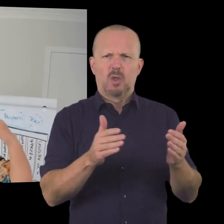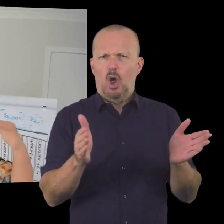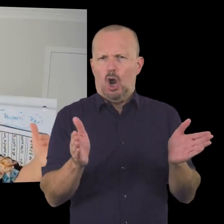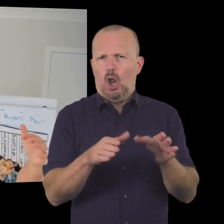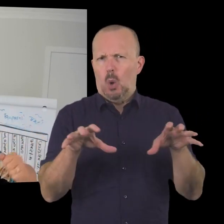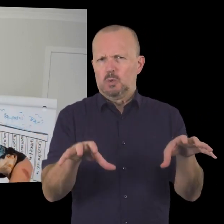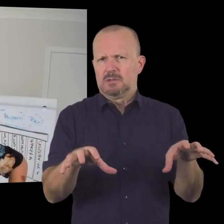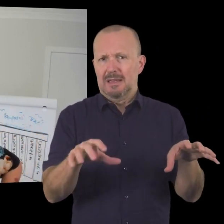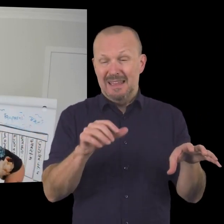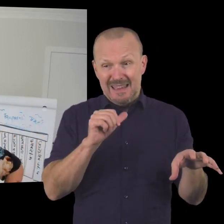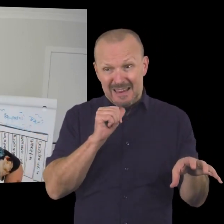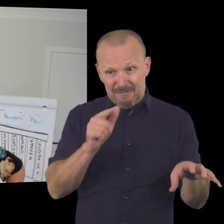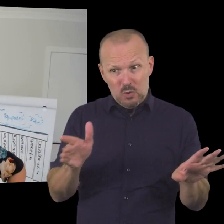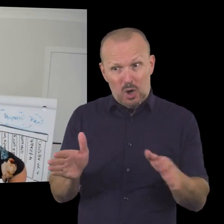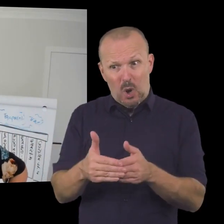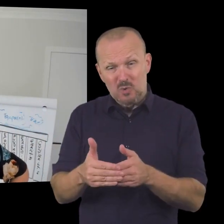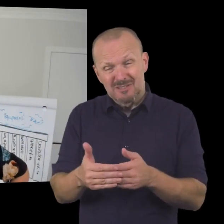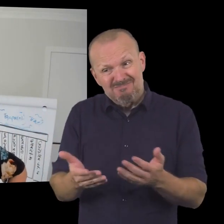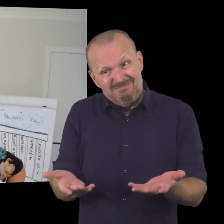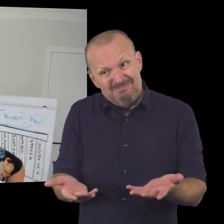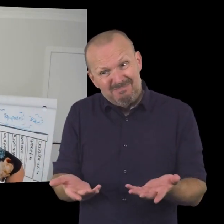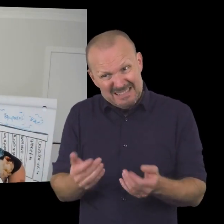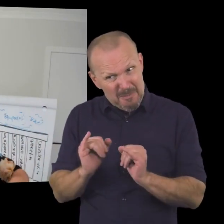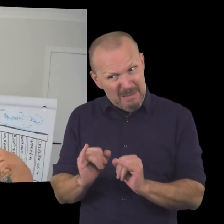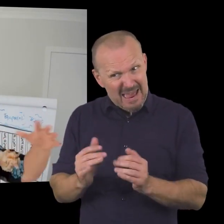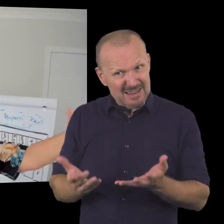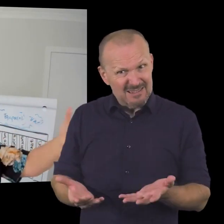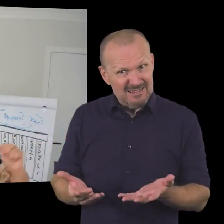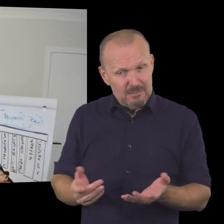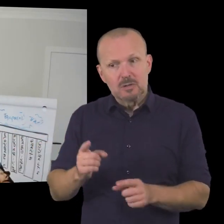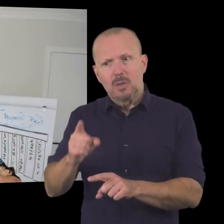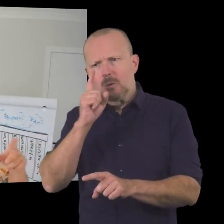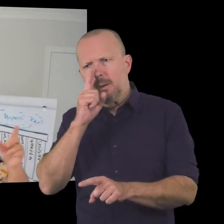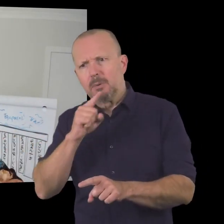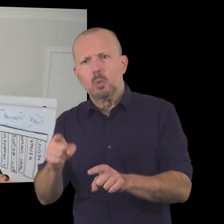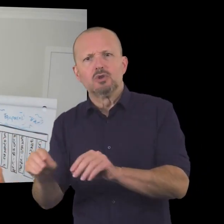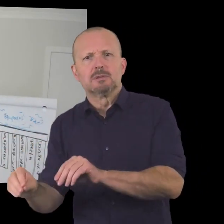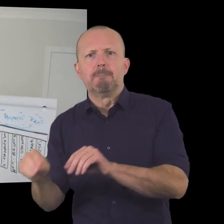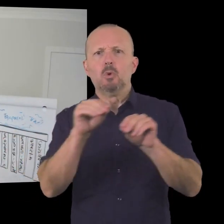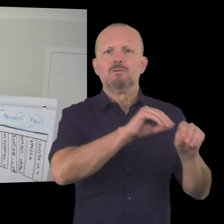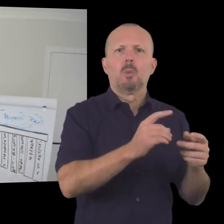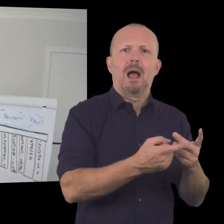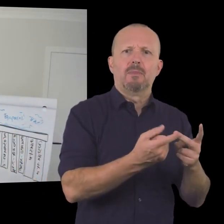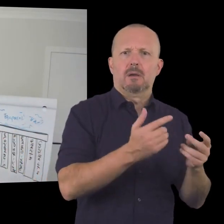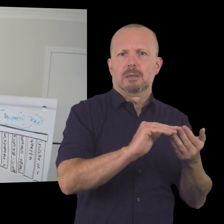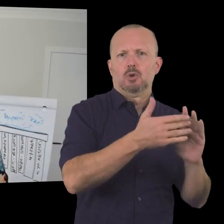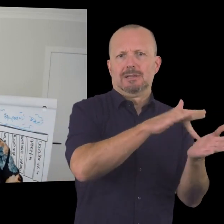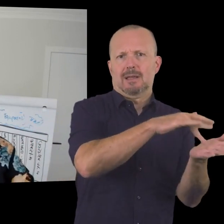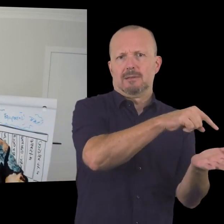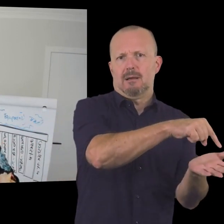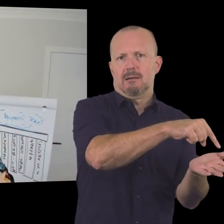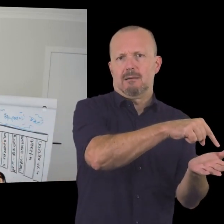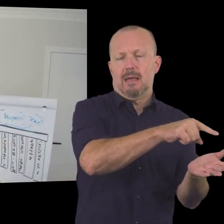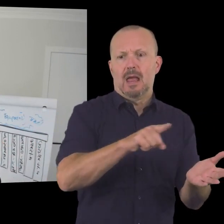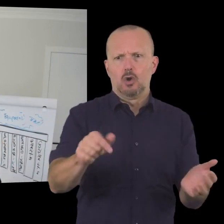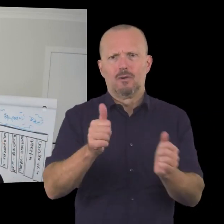a town that's also very close to you would it be so bad if you had to close your doors because wouldn't people just go to their other community center and they'd still have programs and activities